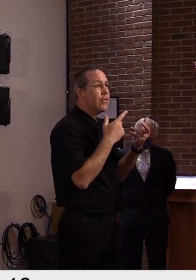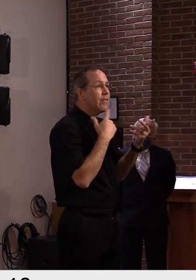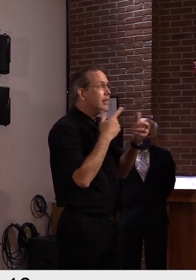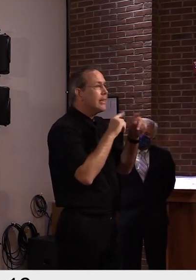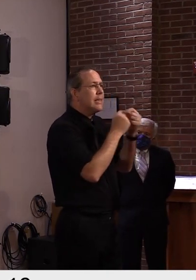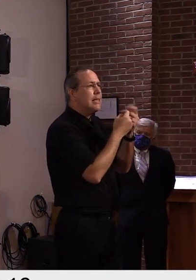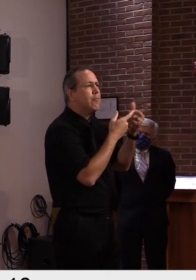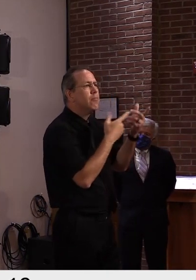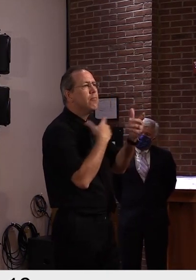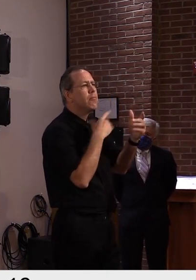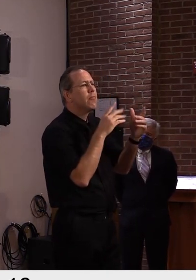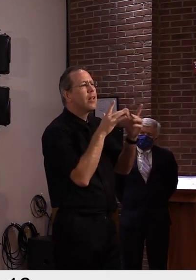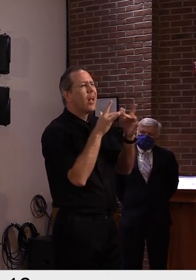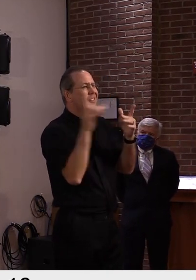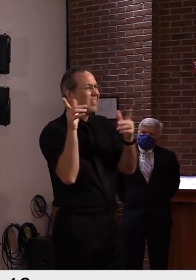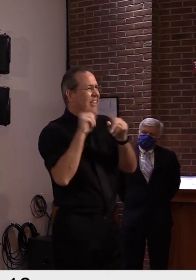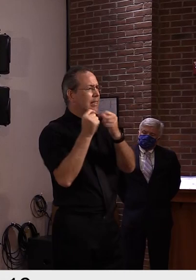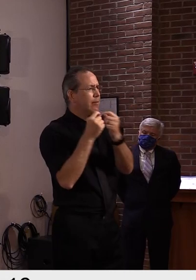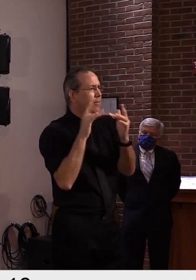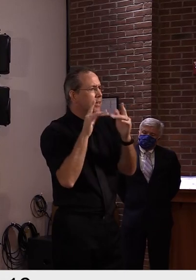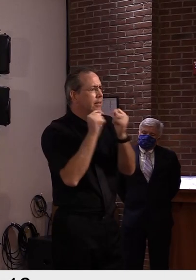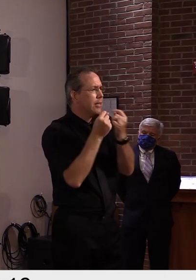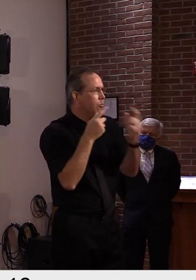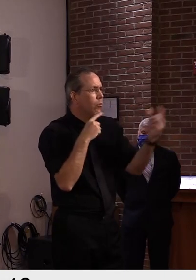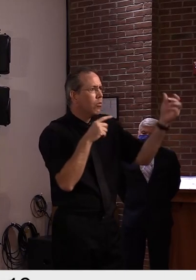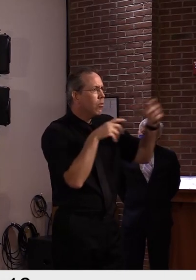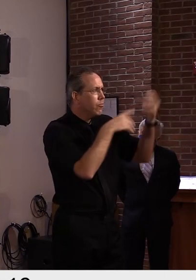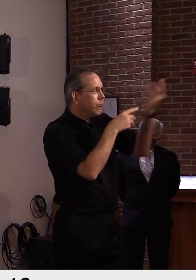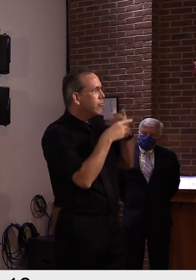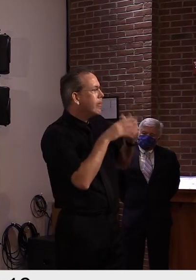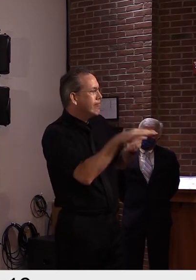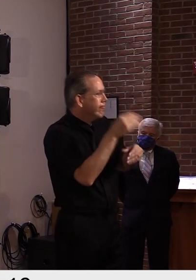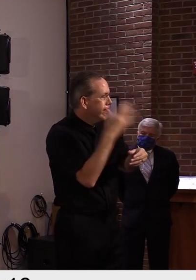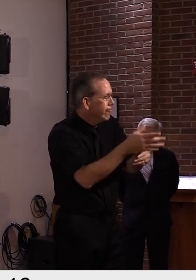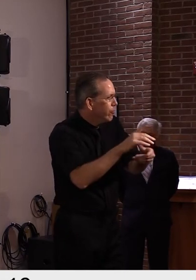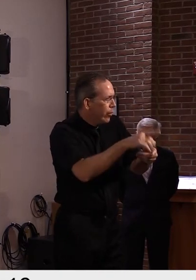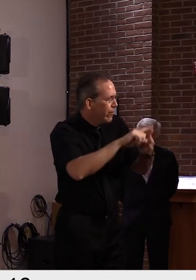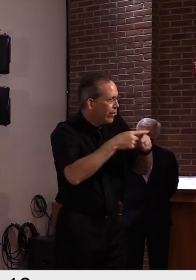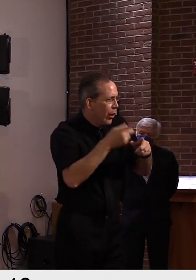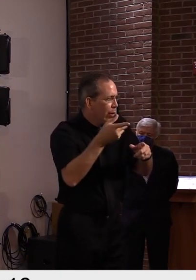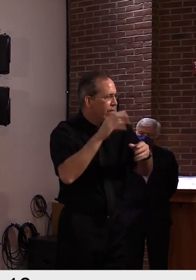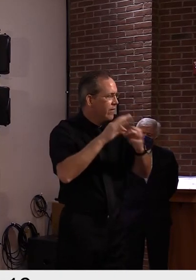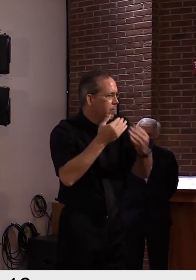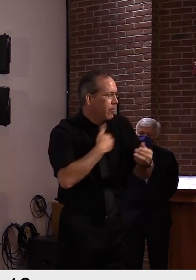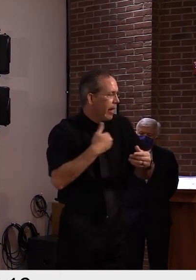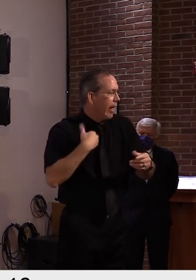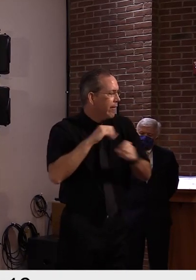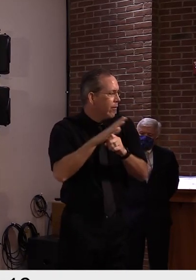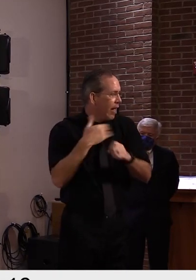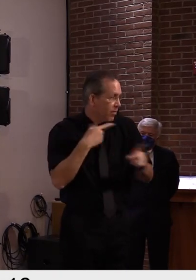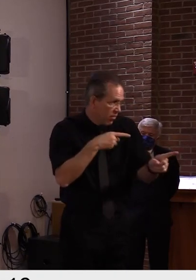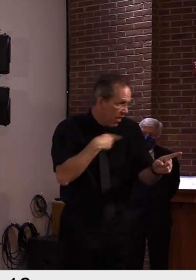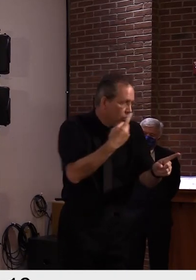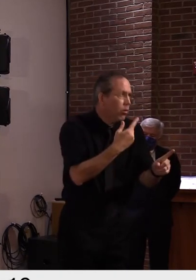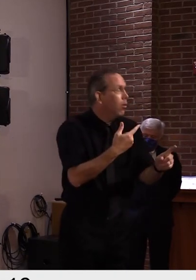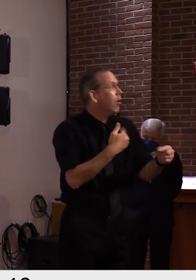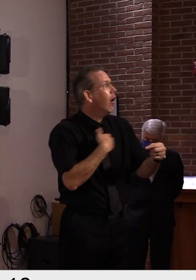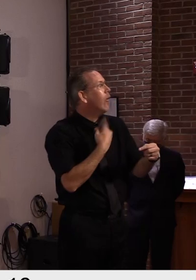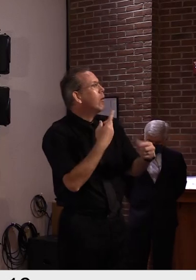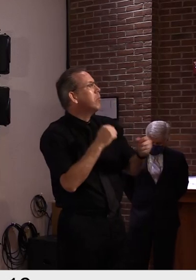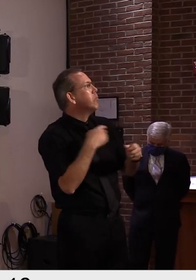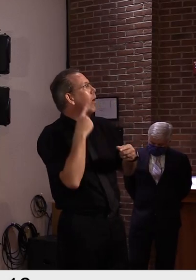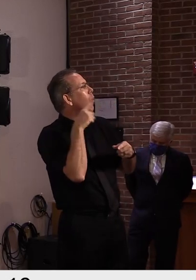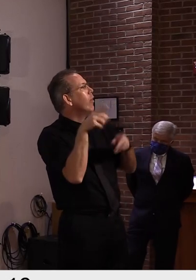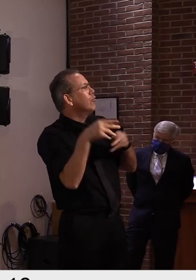testing at regular intervals, uh, whether they're part of the healthcare system or what have you and, uh, can arrange to do it there.